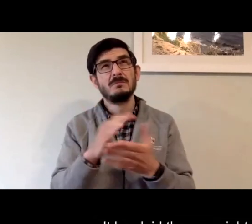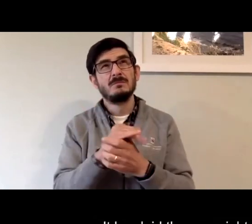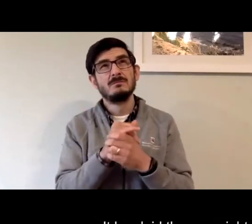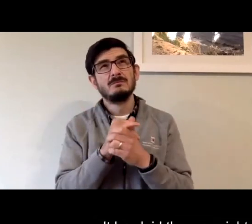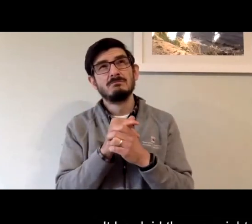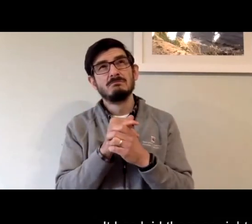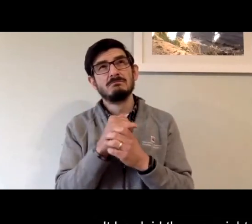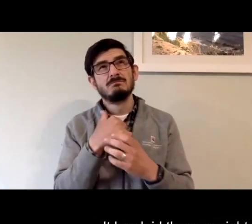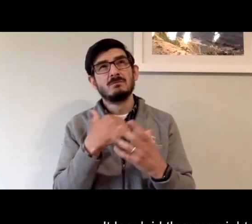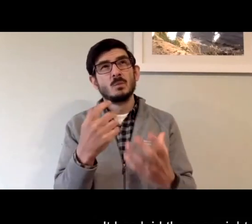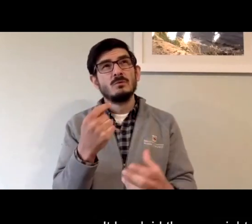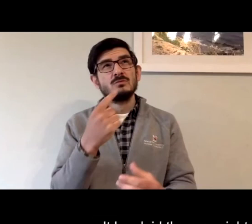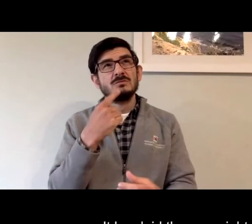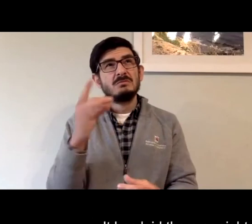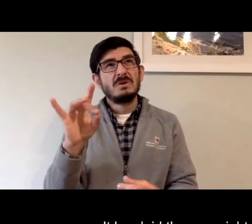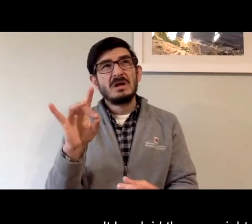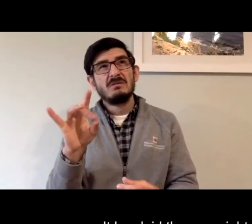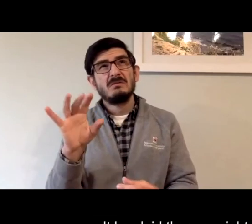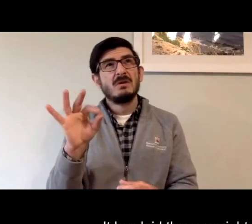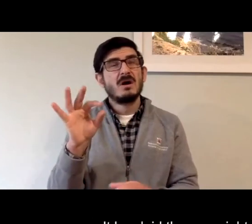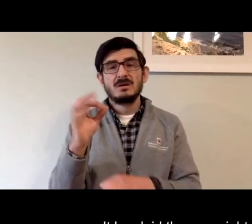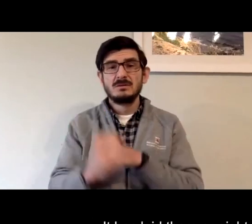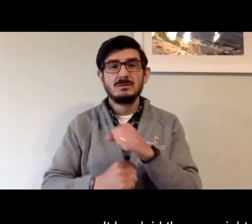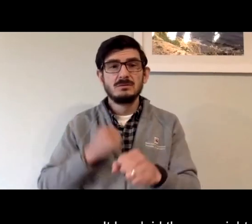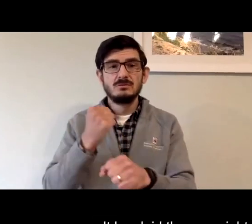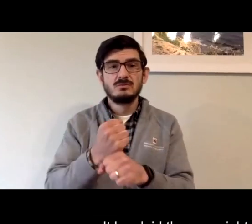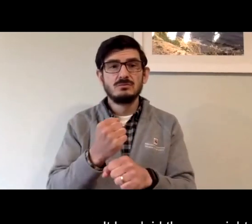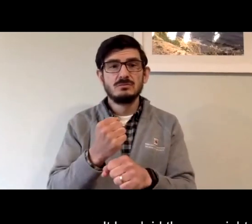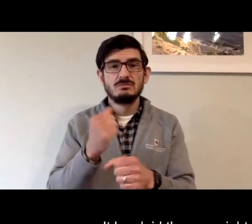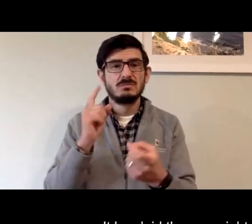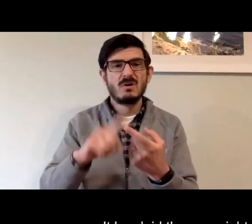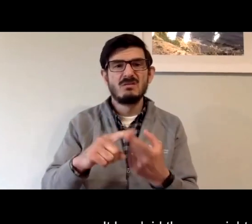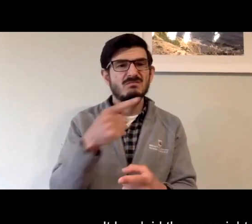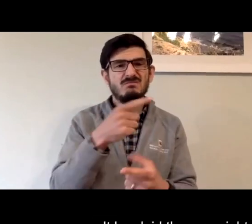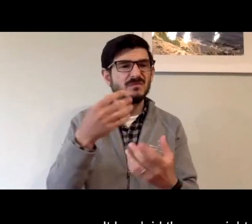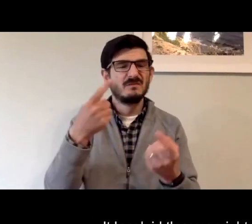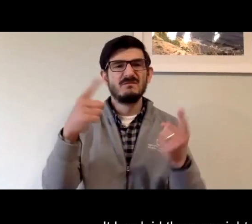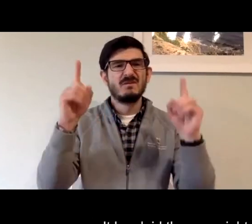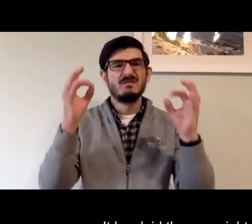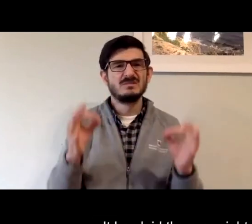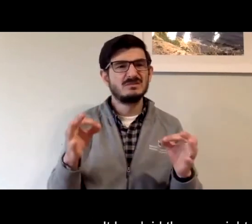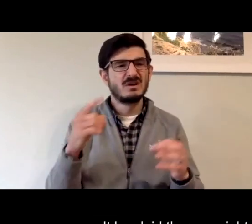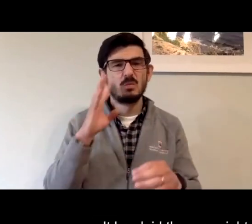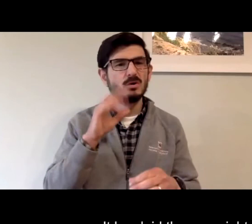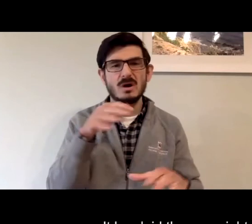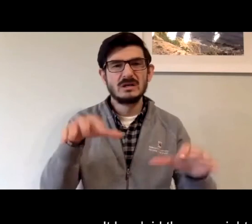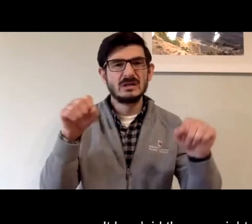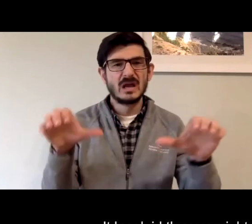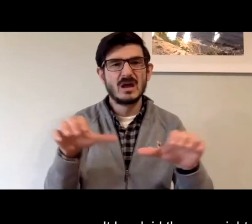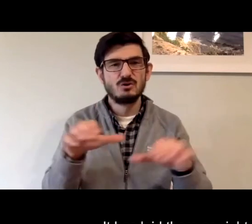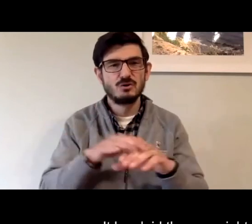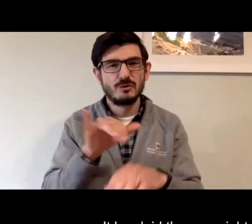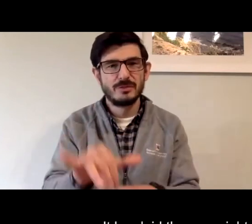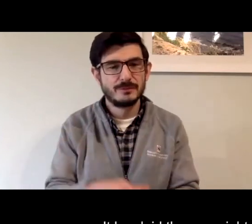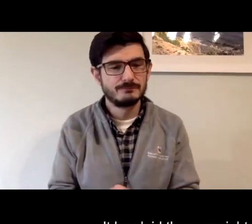there, I believe, I will say eight or nine years since. And they finally,